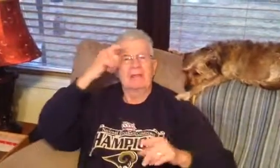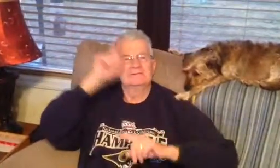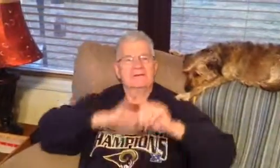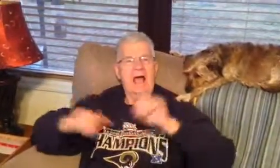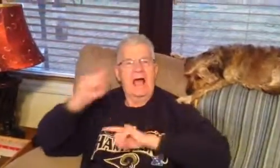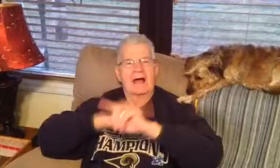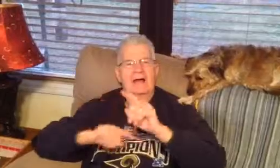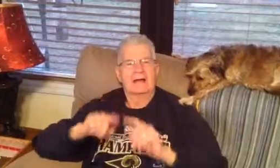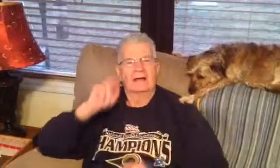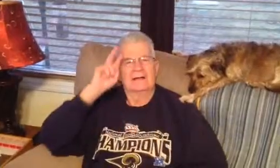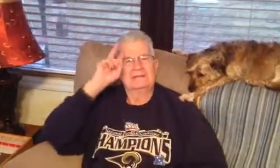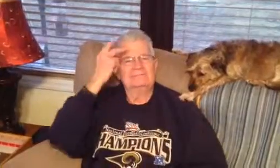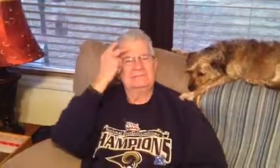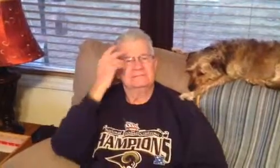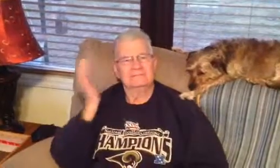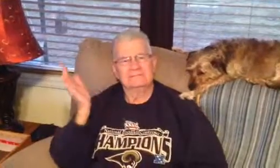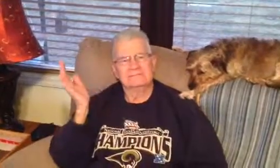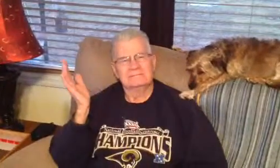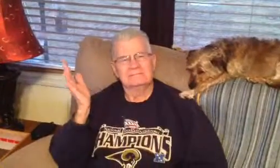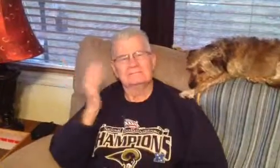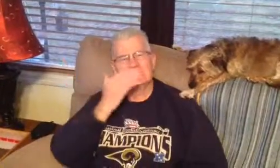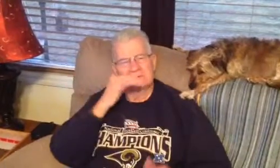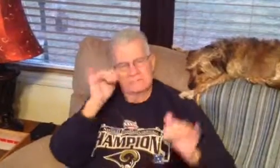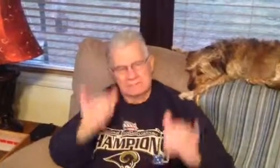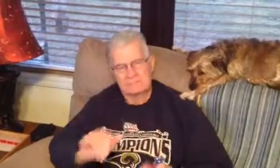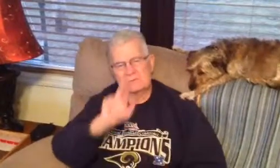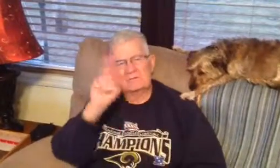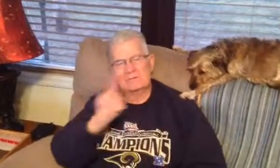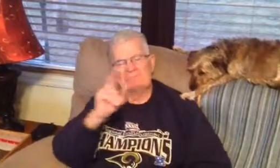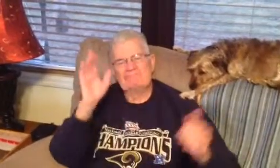We got five crabs. Five. With the blue team off to a strong start.